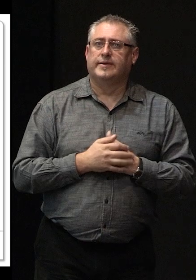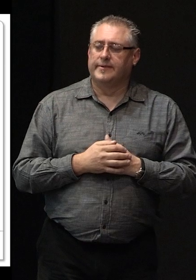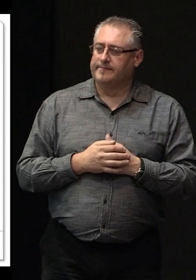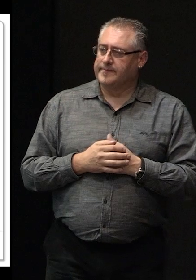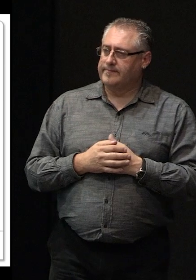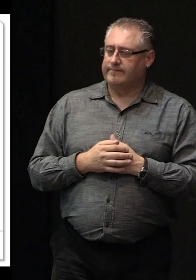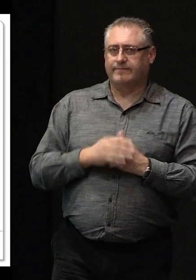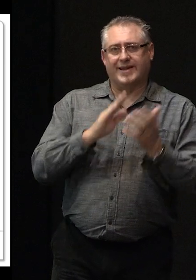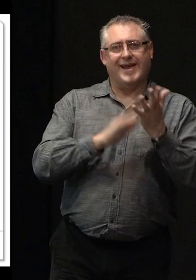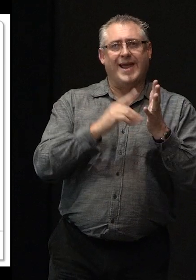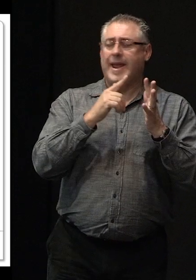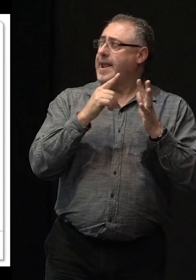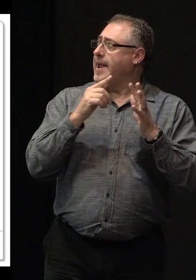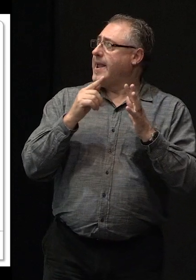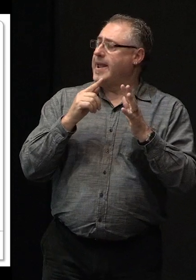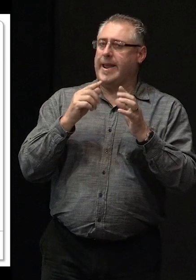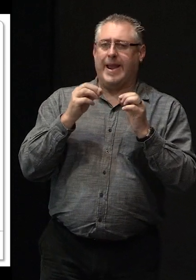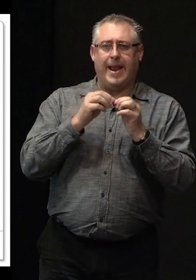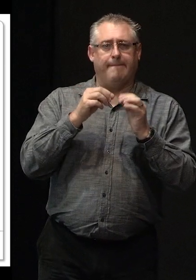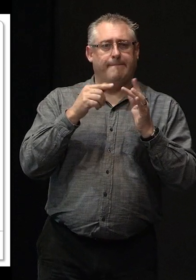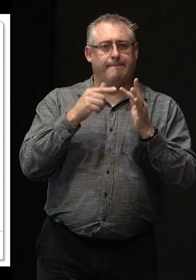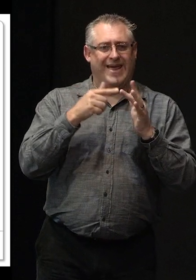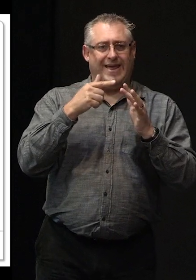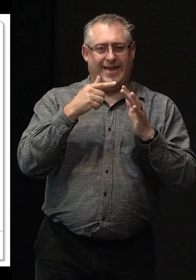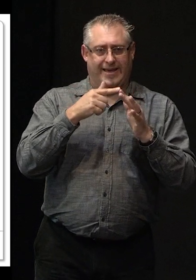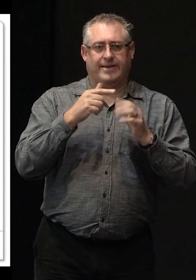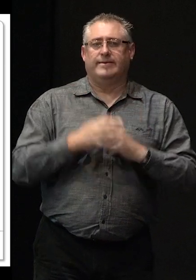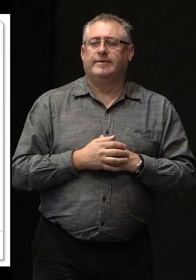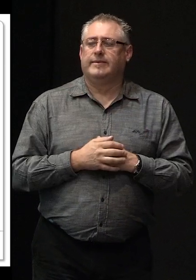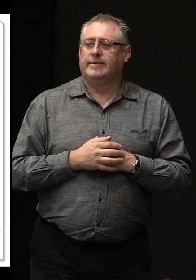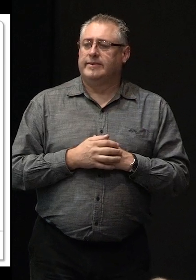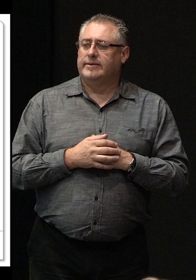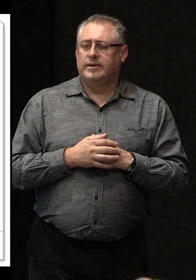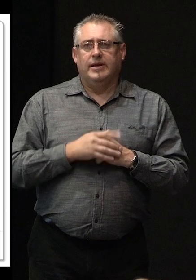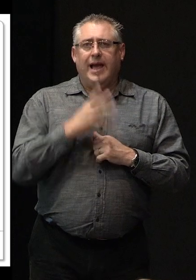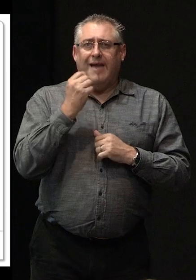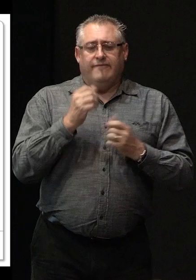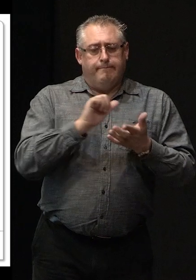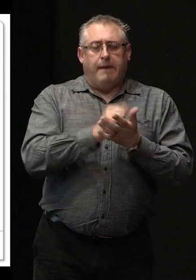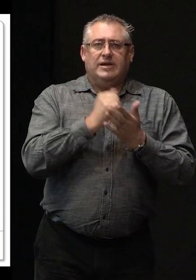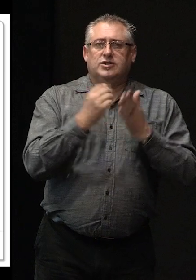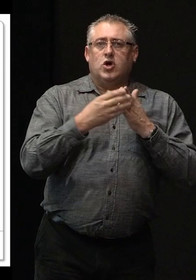MB has published technical guidance and some of you might have seen it.